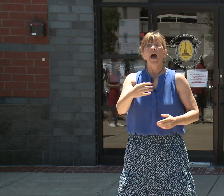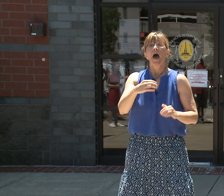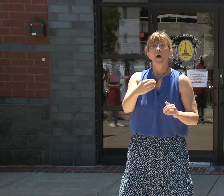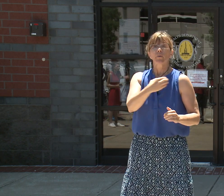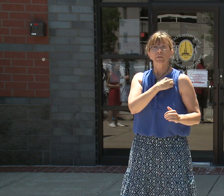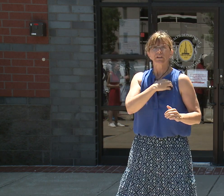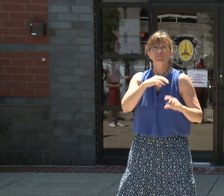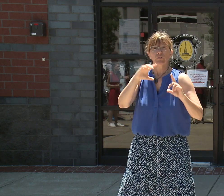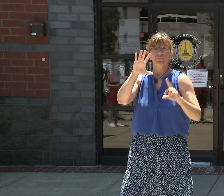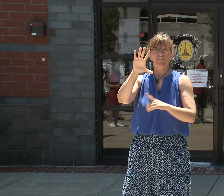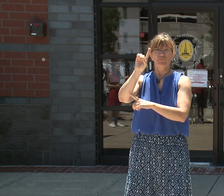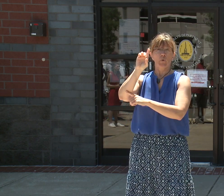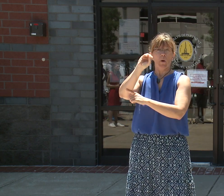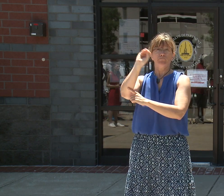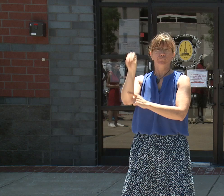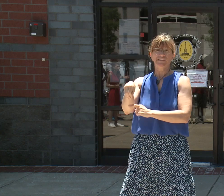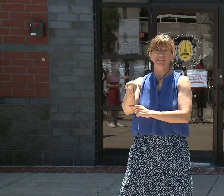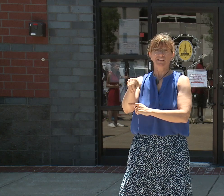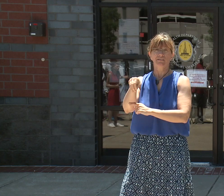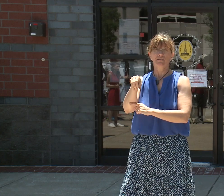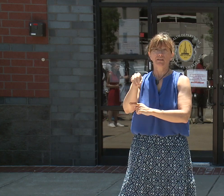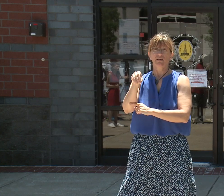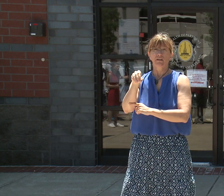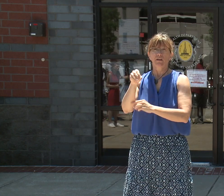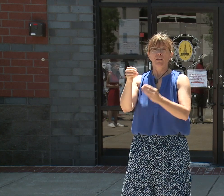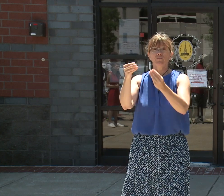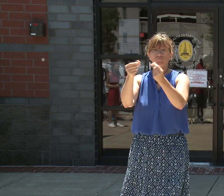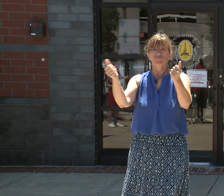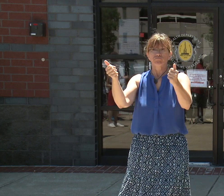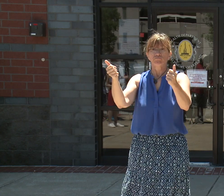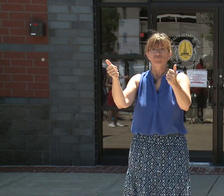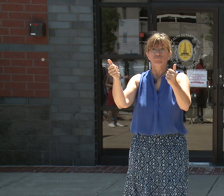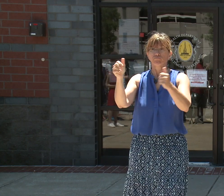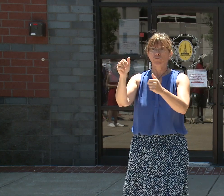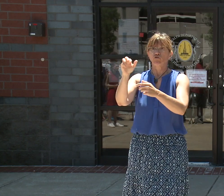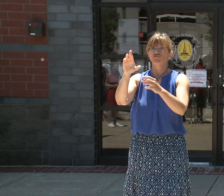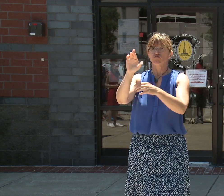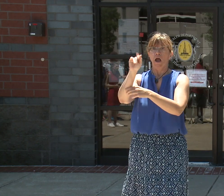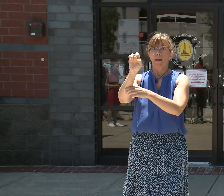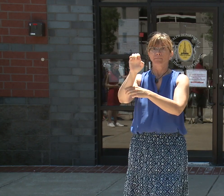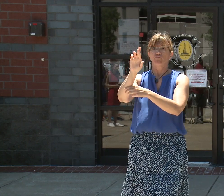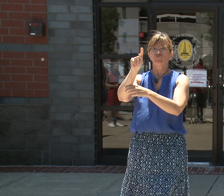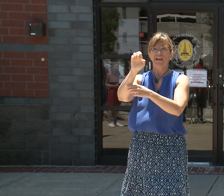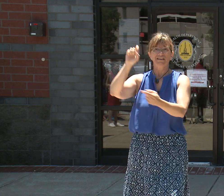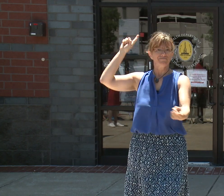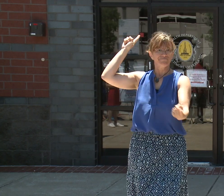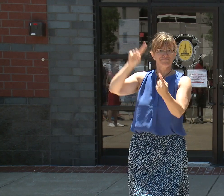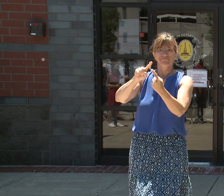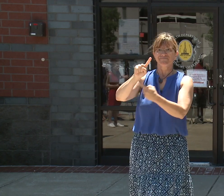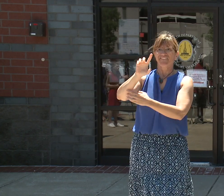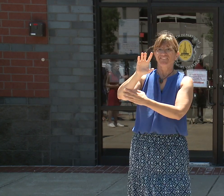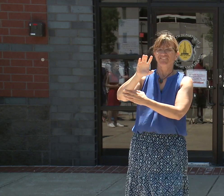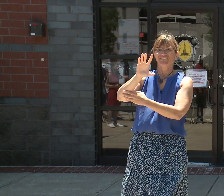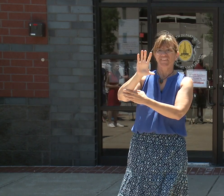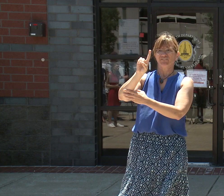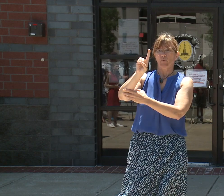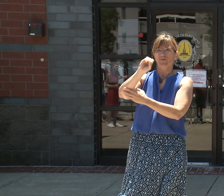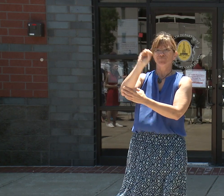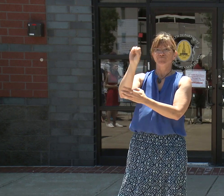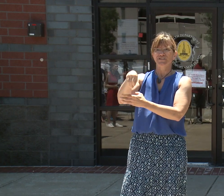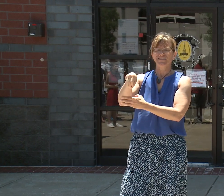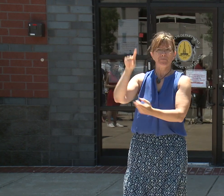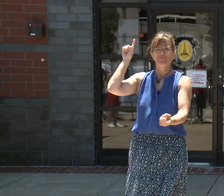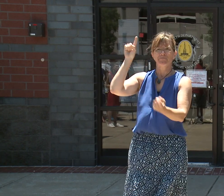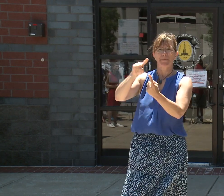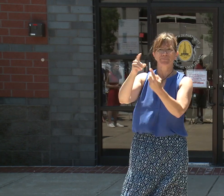We're going to consistently be working when you think about even gun arrests and the amount of gun arrests that they have, how tremendously they have expanded